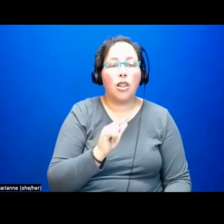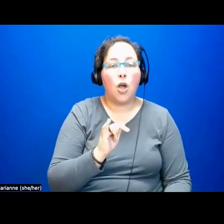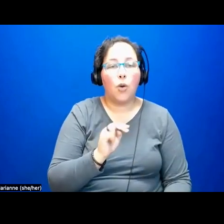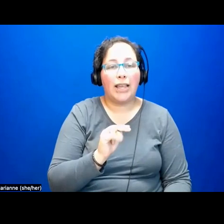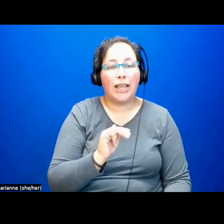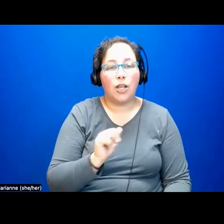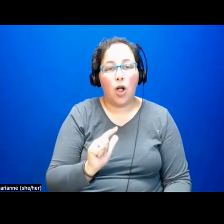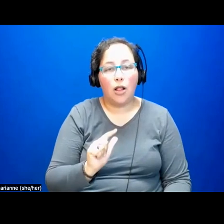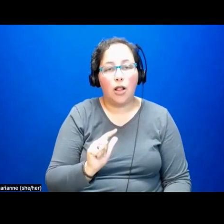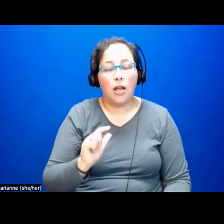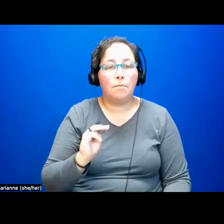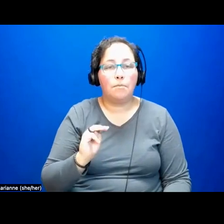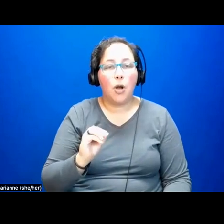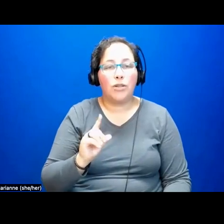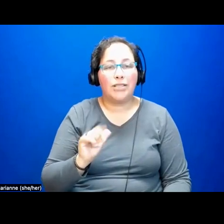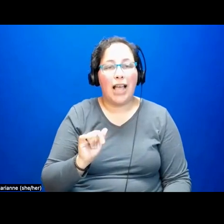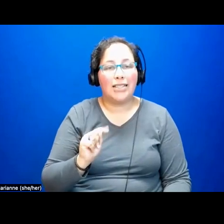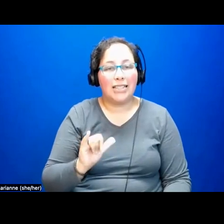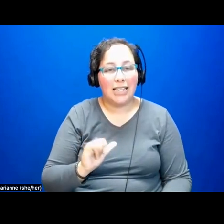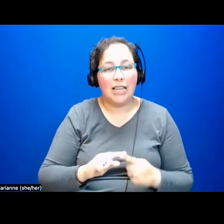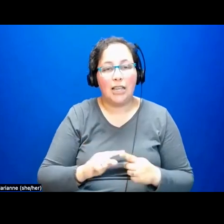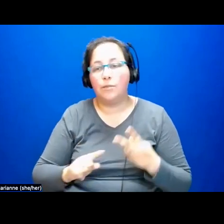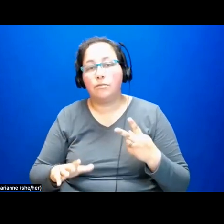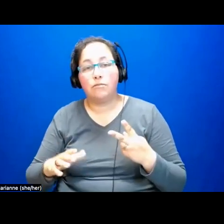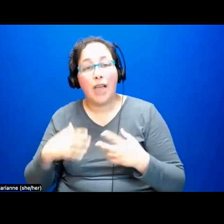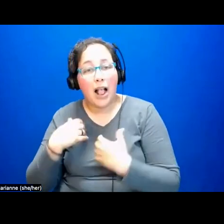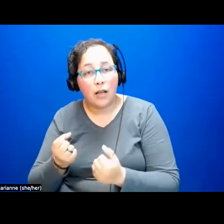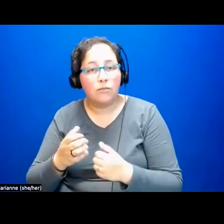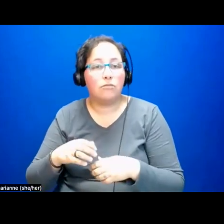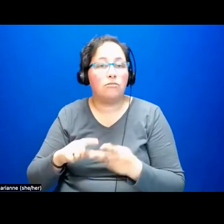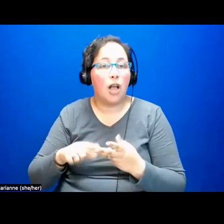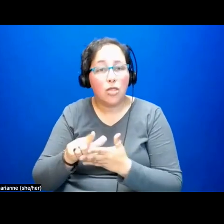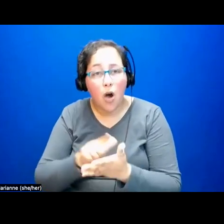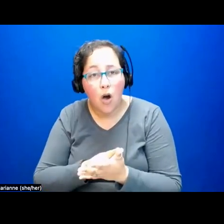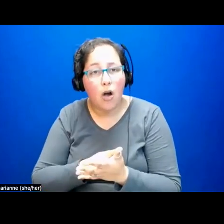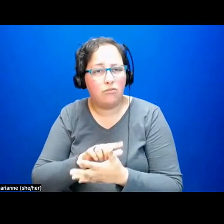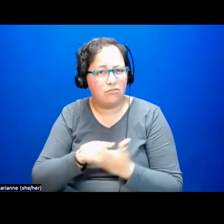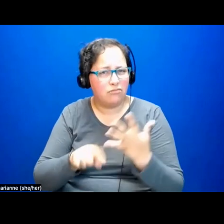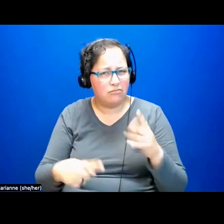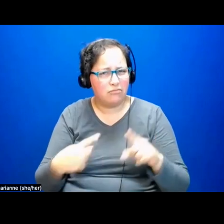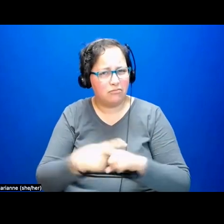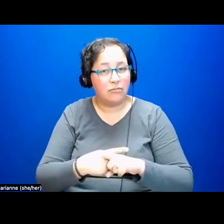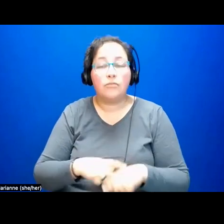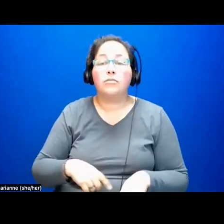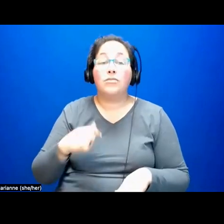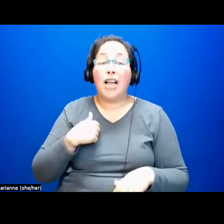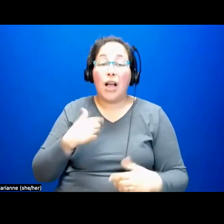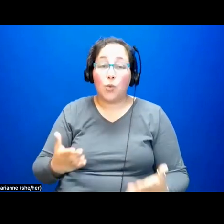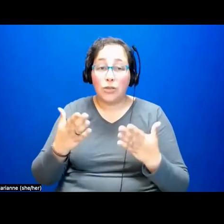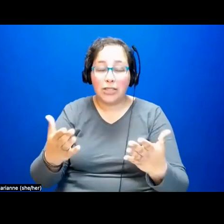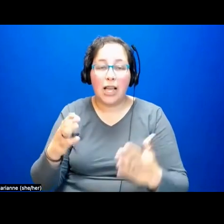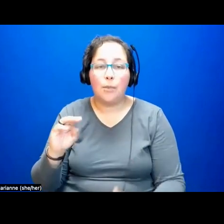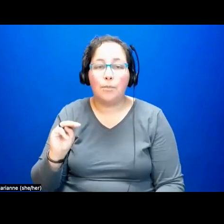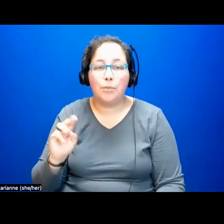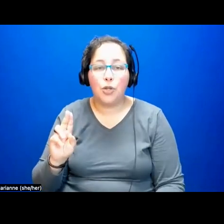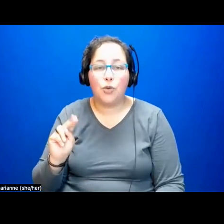of public health and law. As a provocation, I'd like to suggest that municipalism entailed